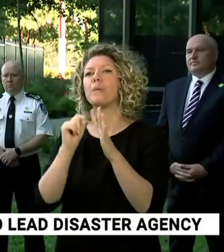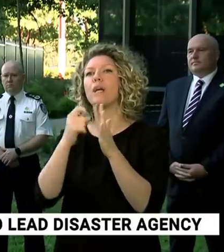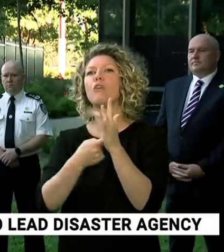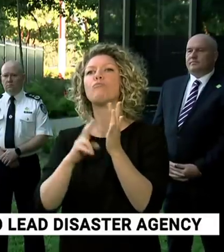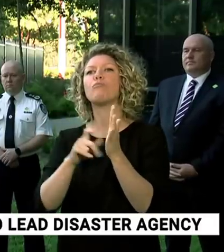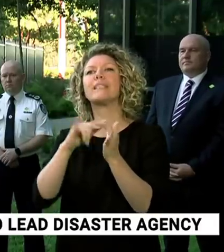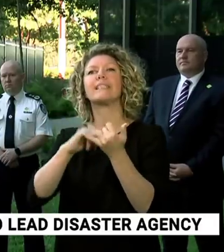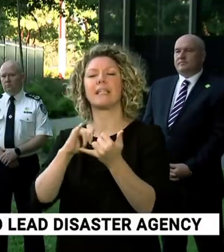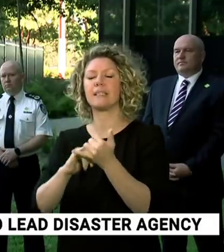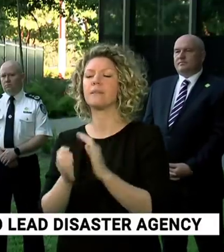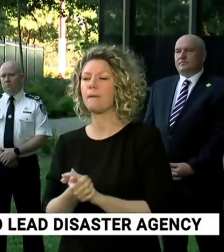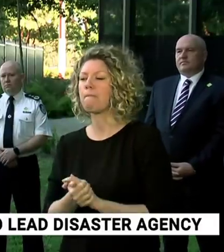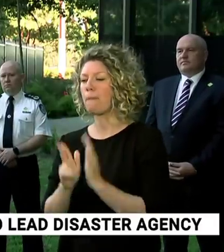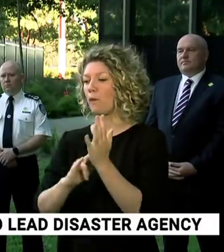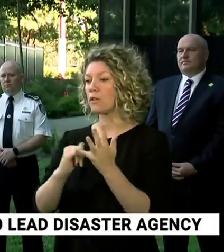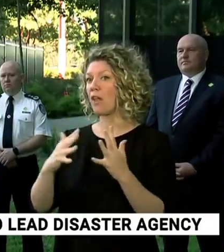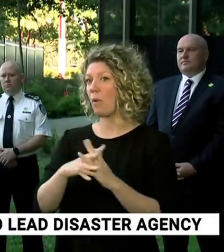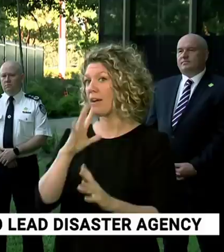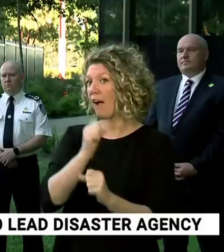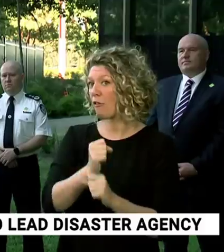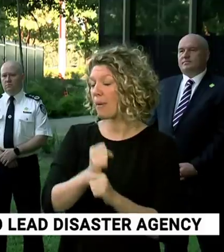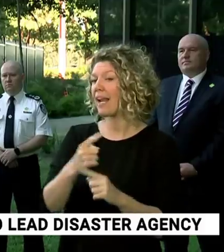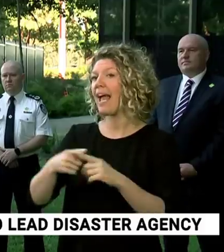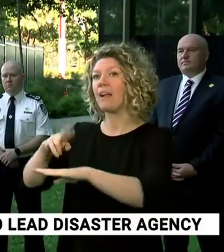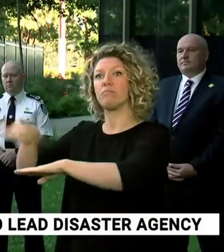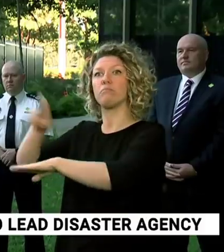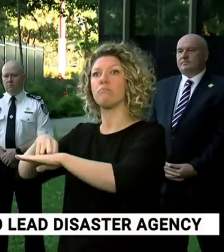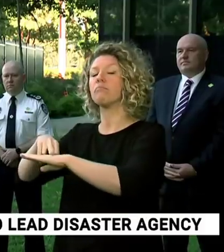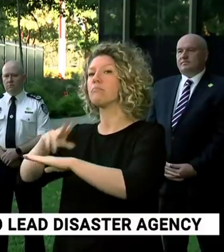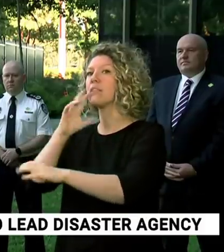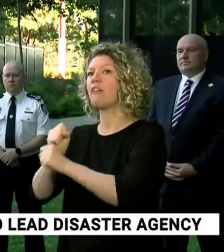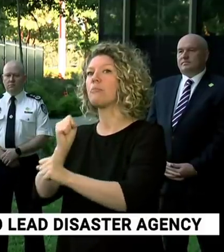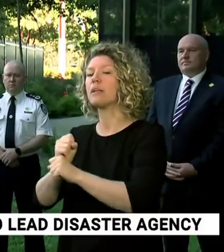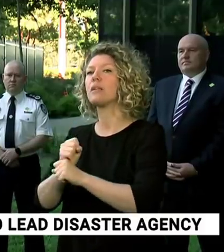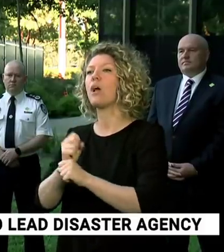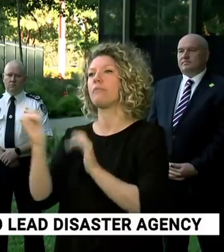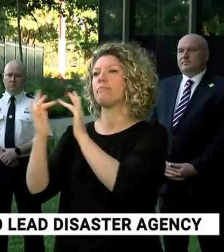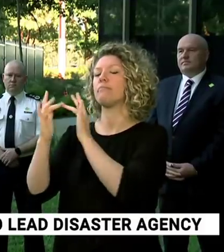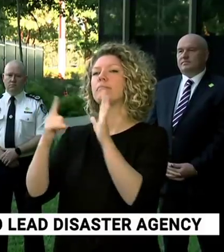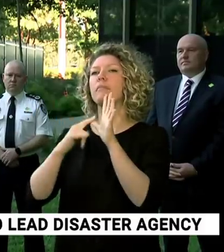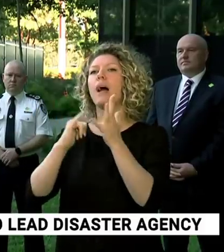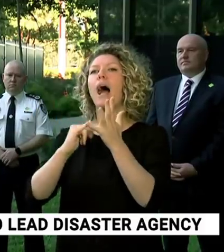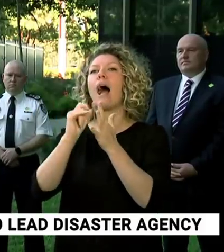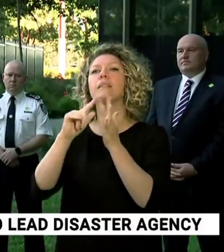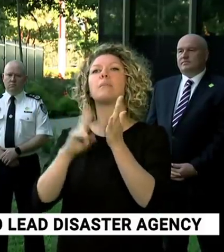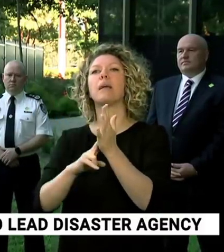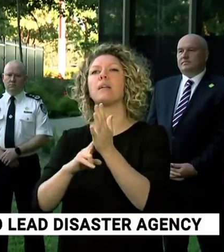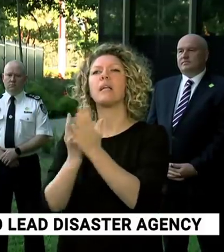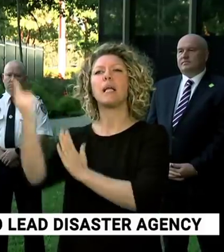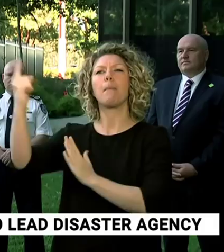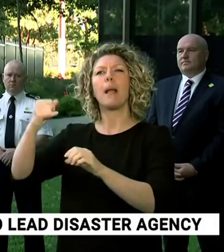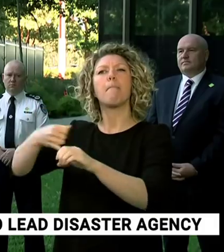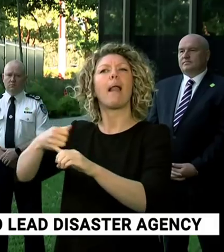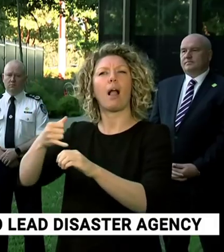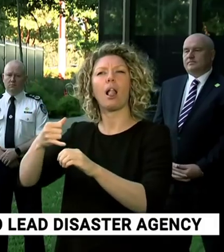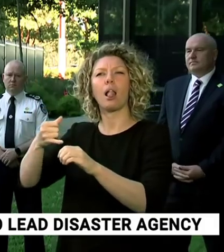between the New South Wales Government and the Australian Government, we contracted Aspen, which was an independent medical group who went